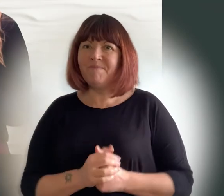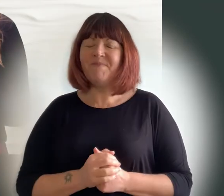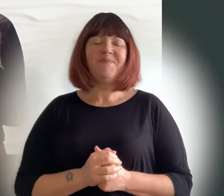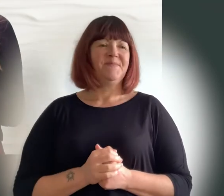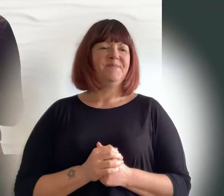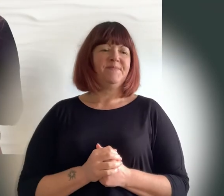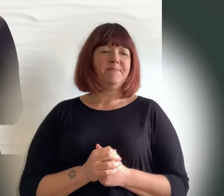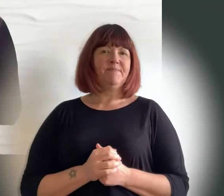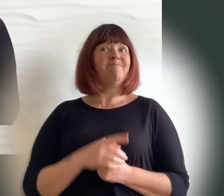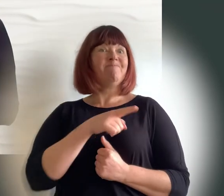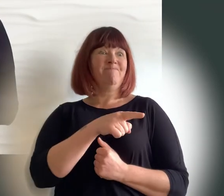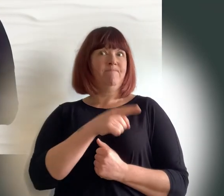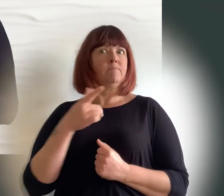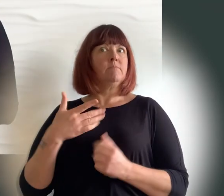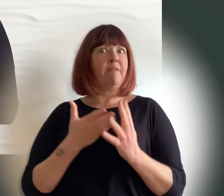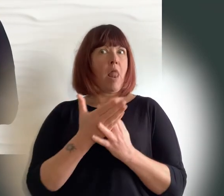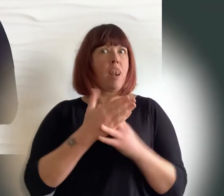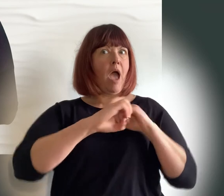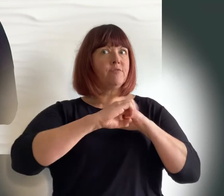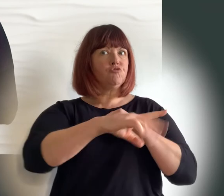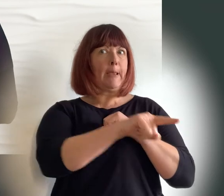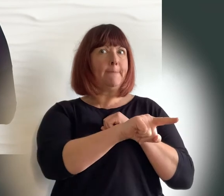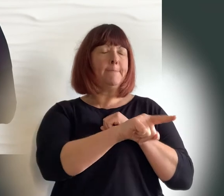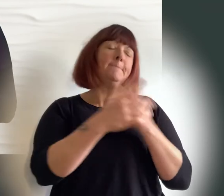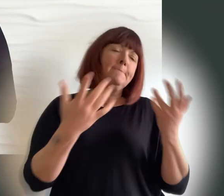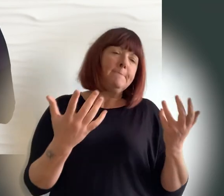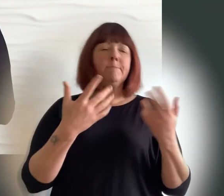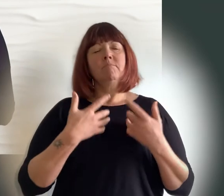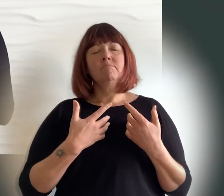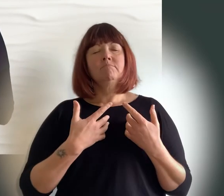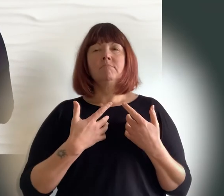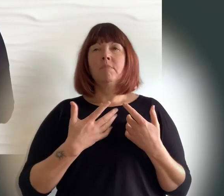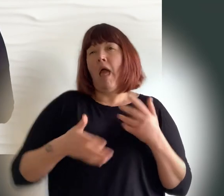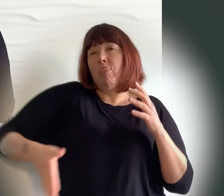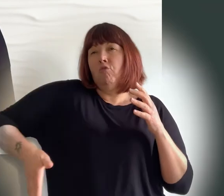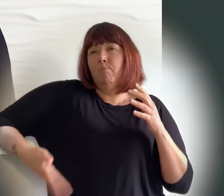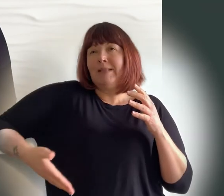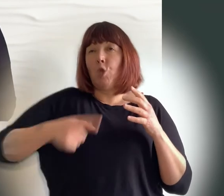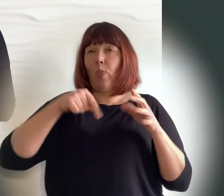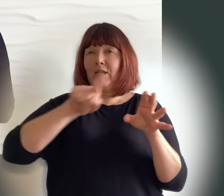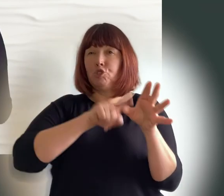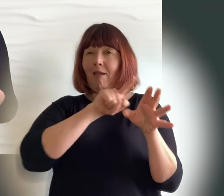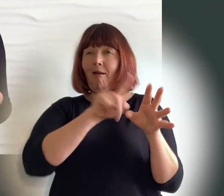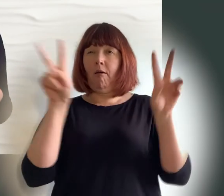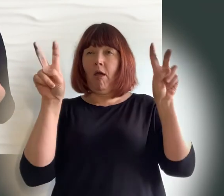is a live stream like the new Wolsey's rock and roll panto the Snow Queen you don't want to miss the start of the action you'll get a link about